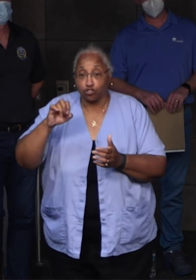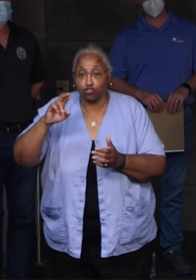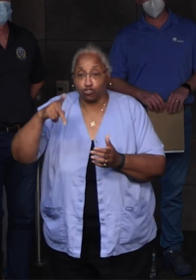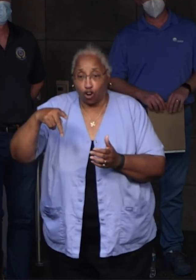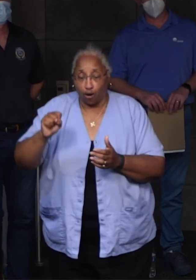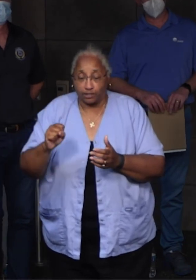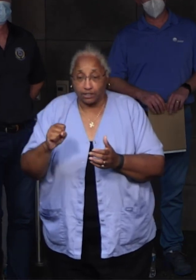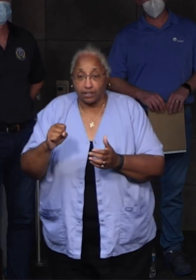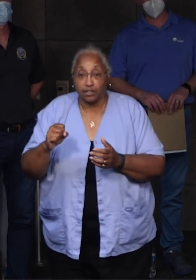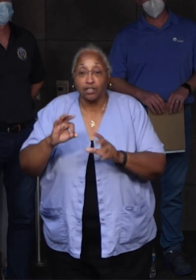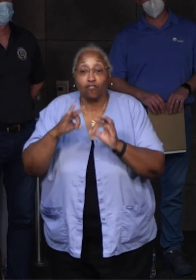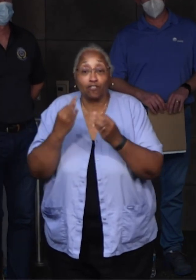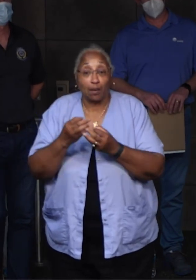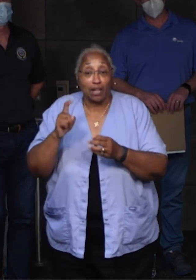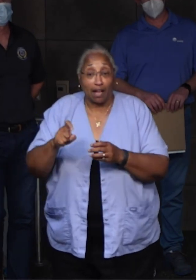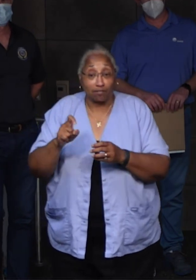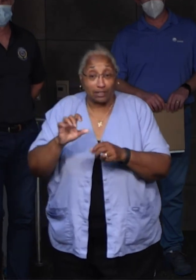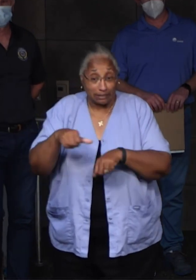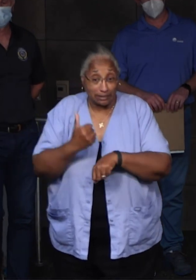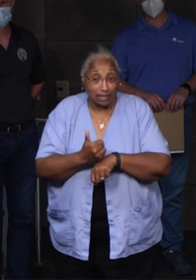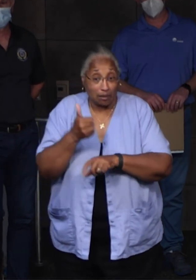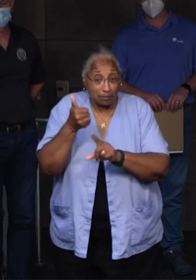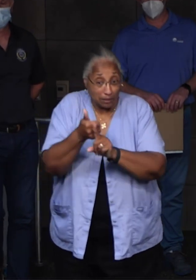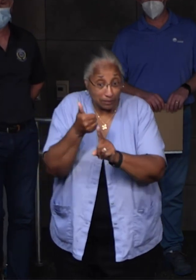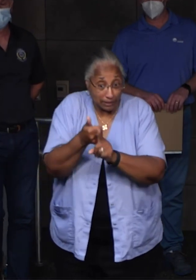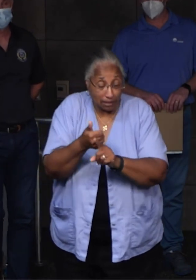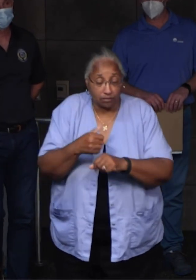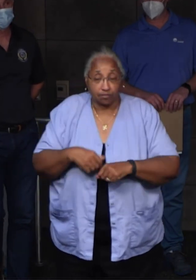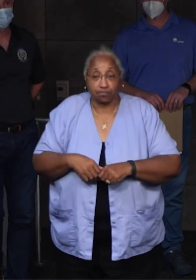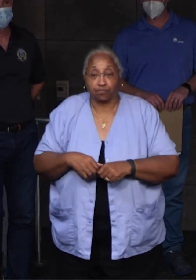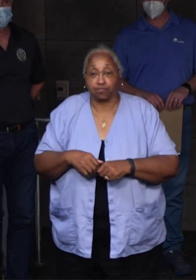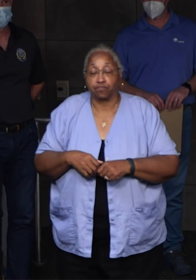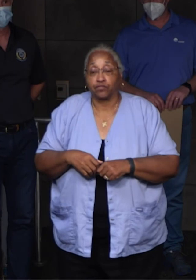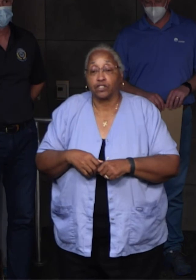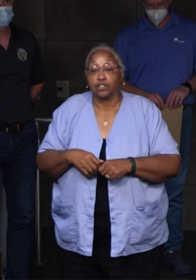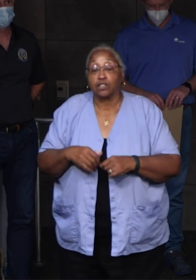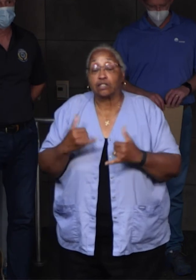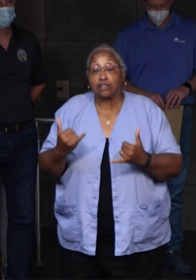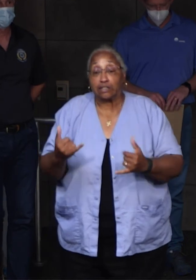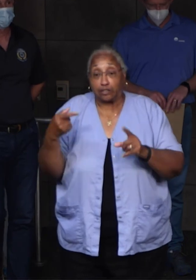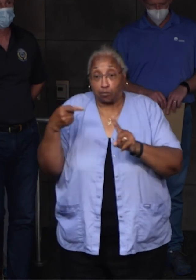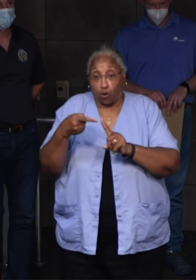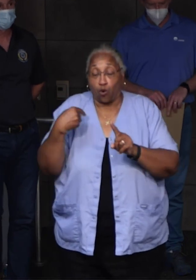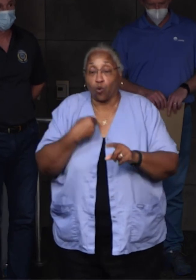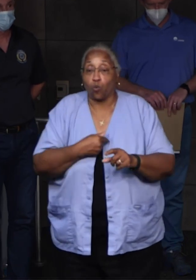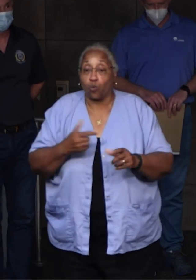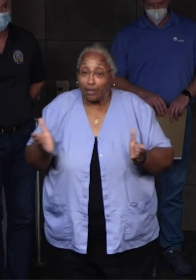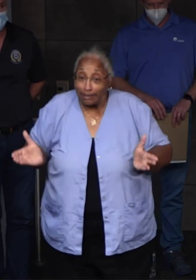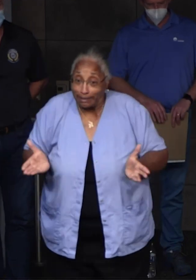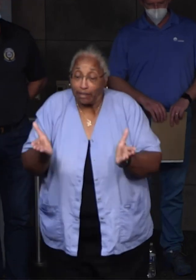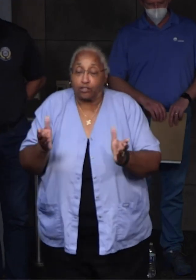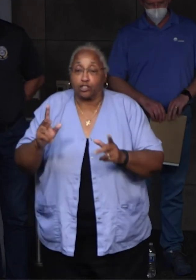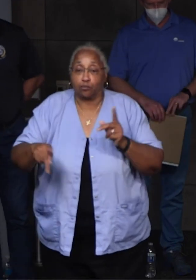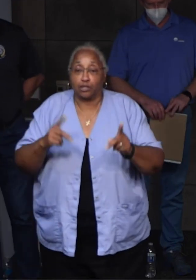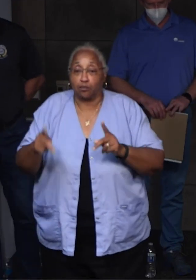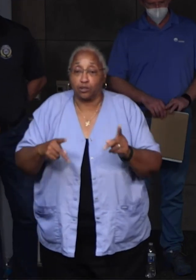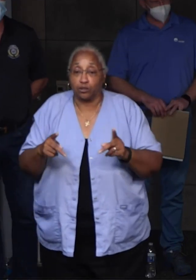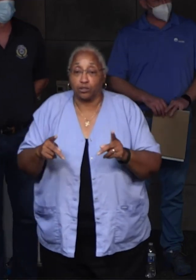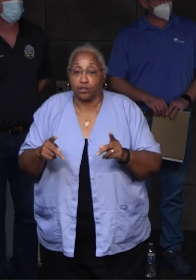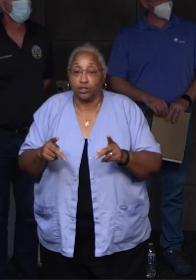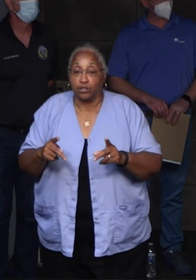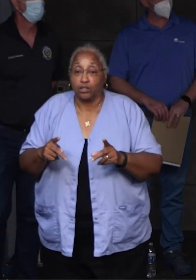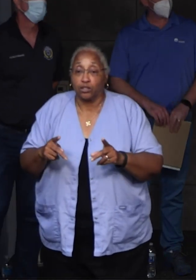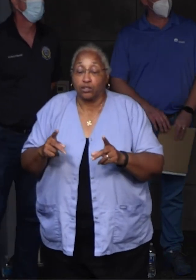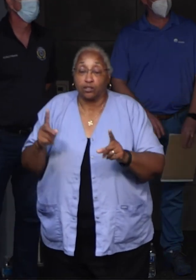install themselves or have someone do. At this point, we are pushing everyone to engage and invoke the